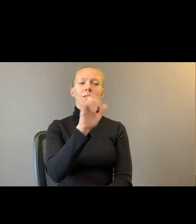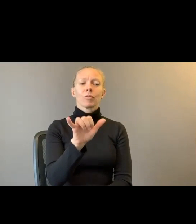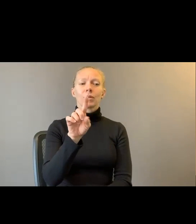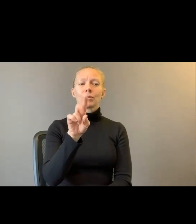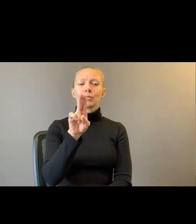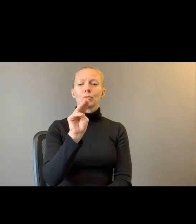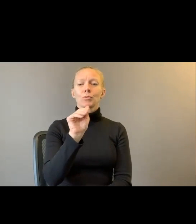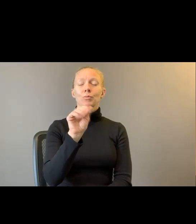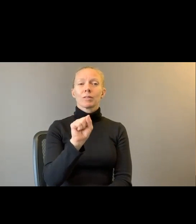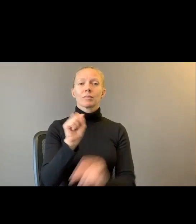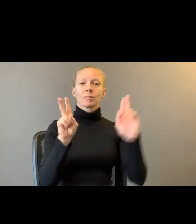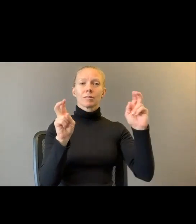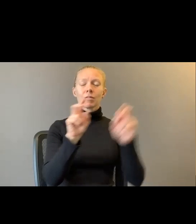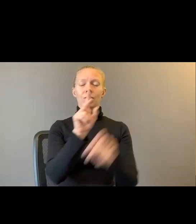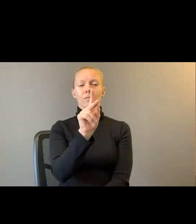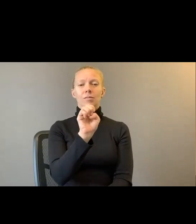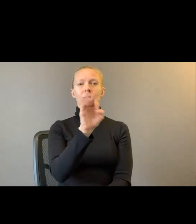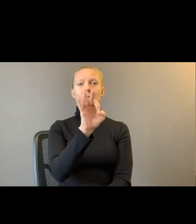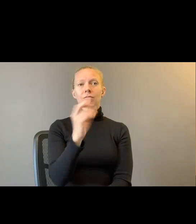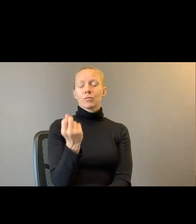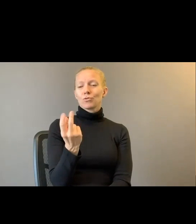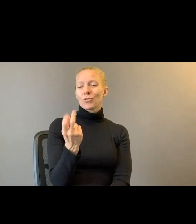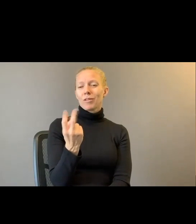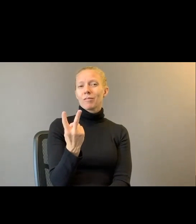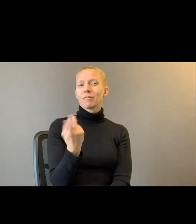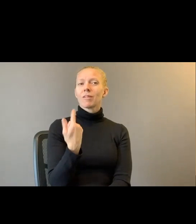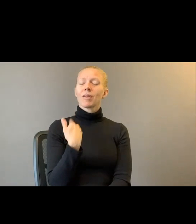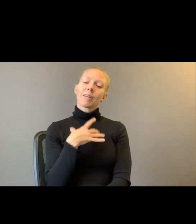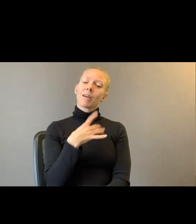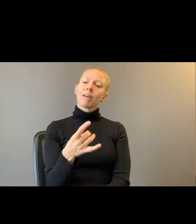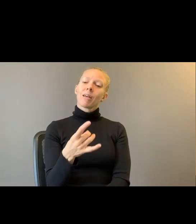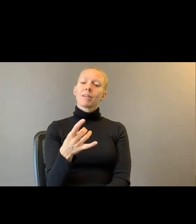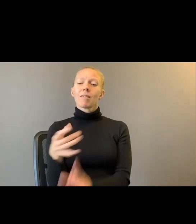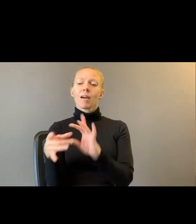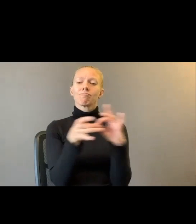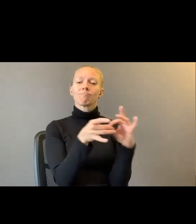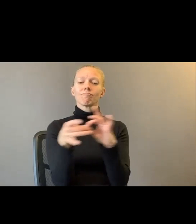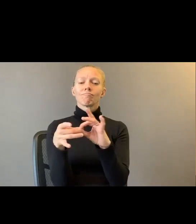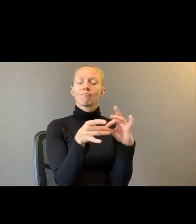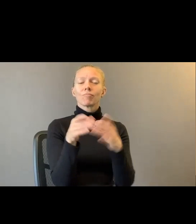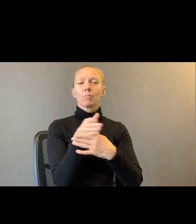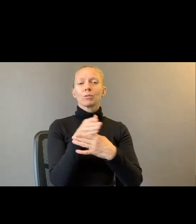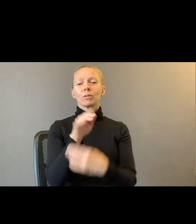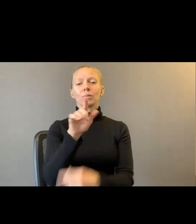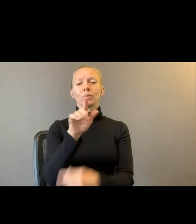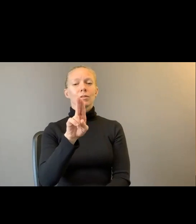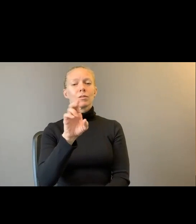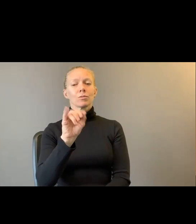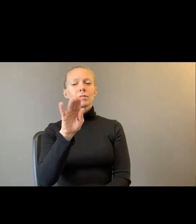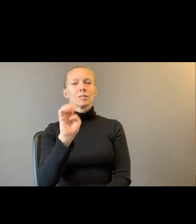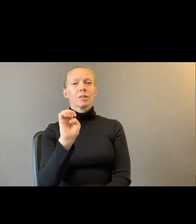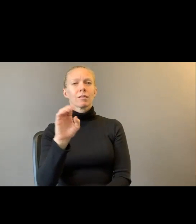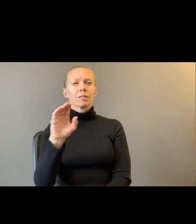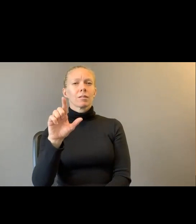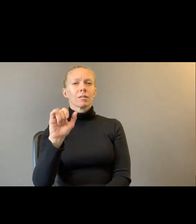the kind of energy between Lucille Clifton's life and Henry Dumas